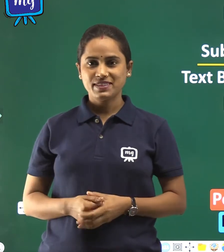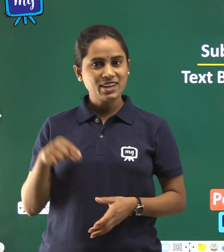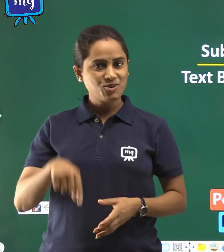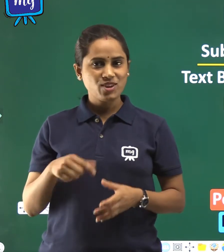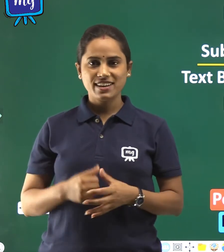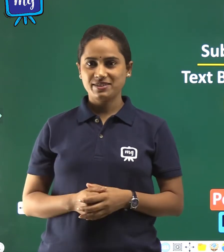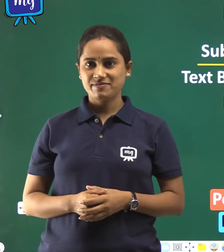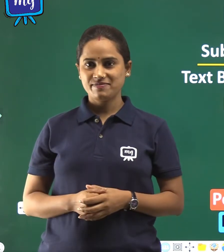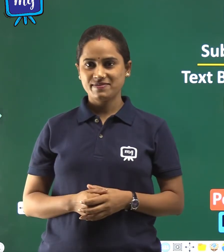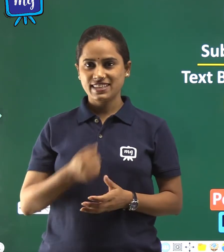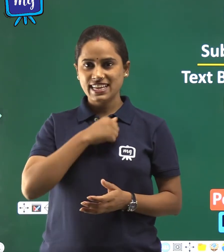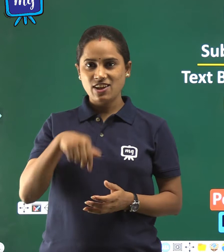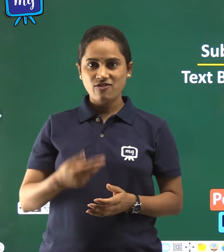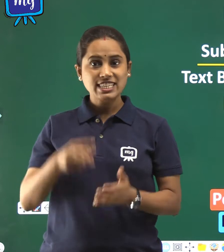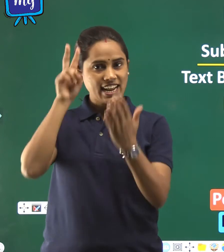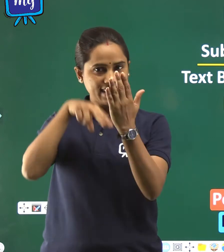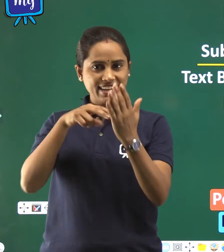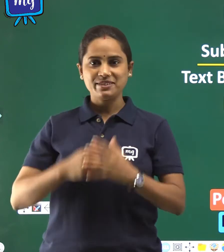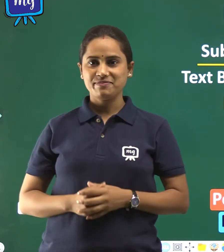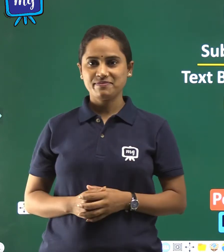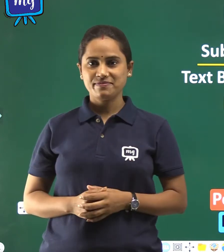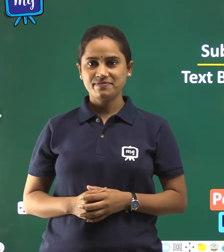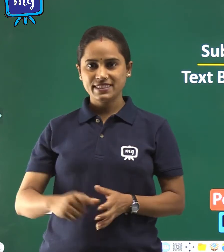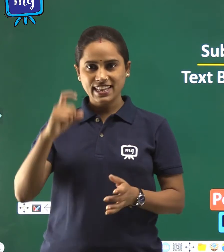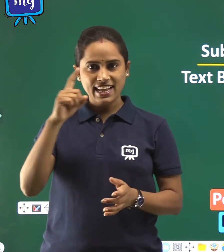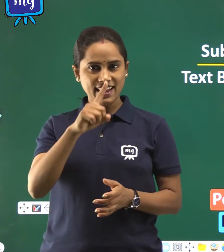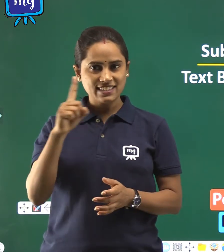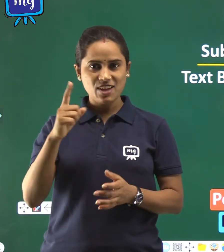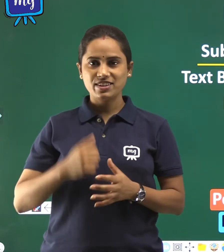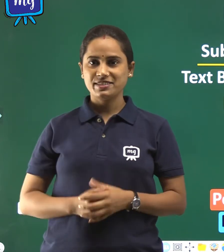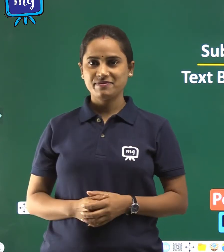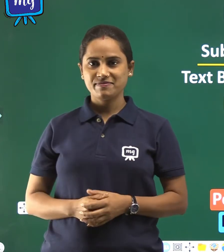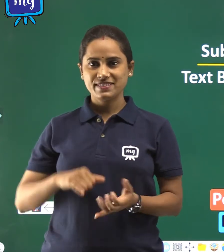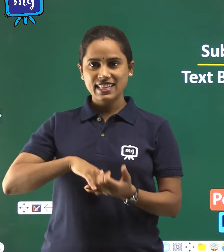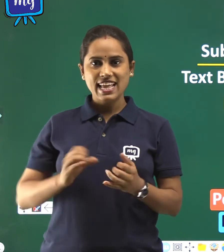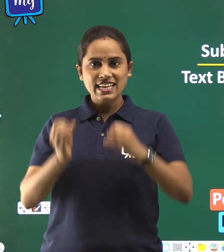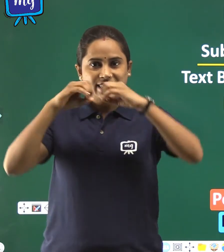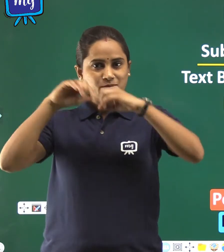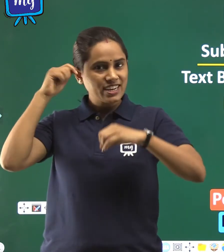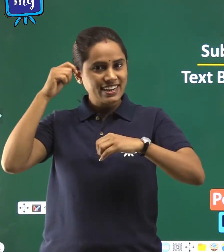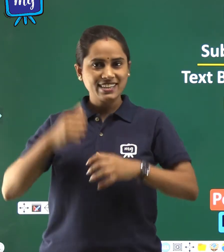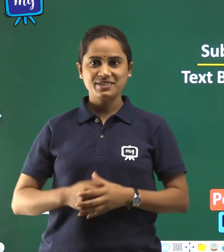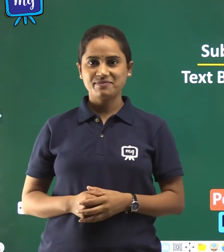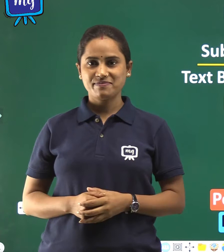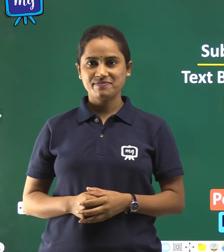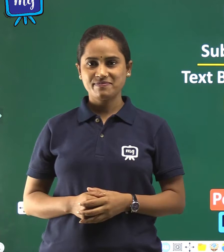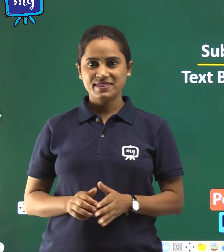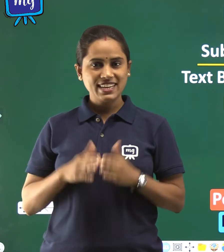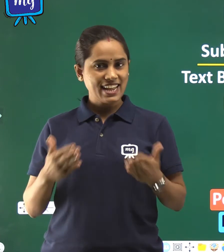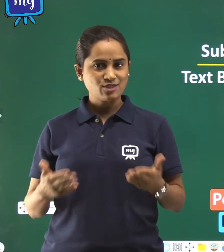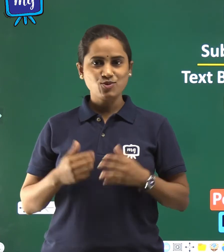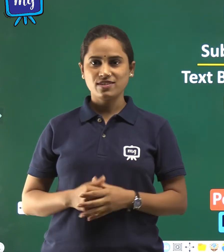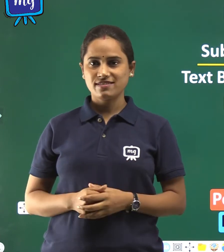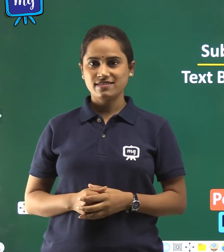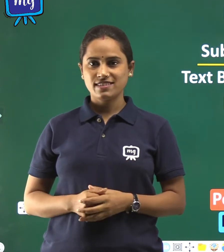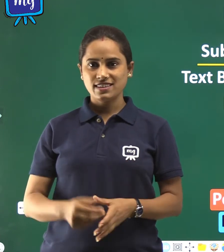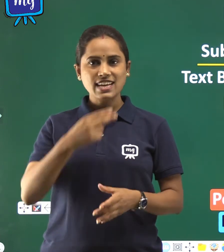Today we shall read class 11th subject English, textbook,